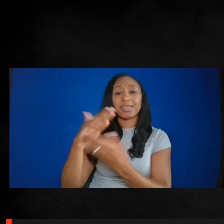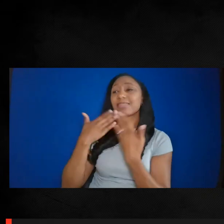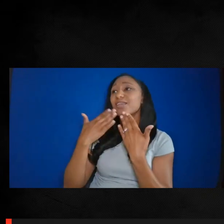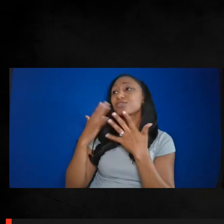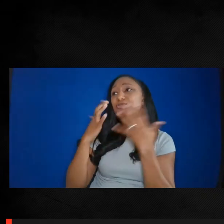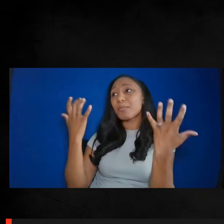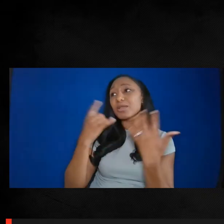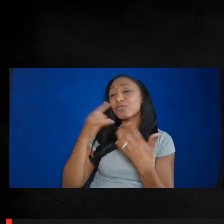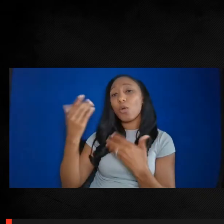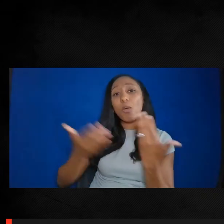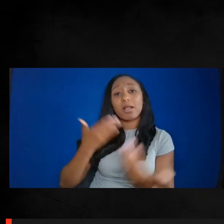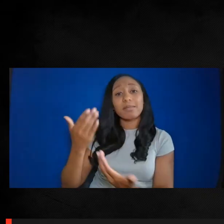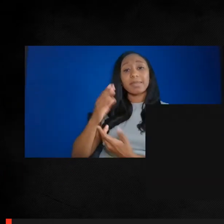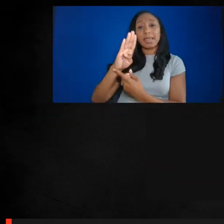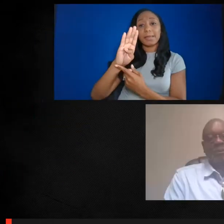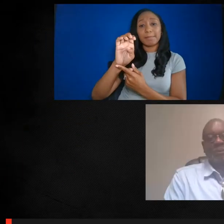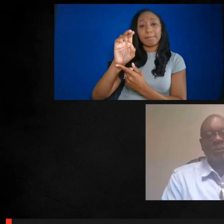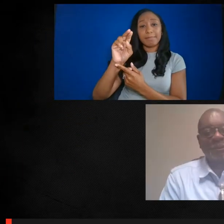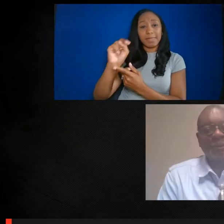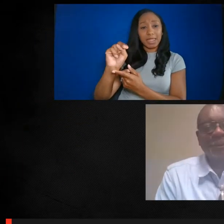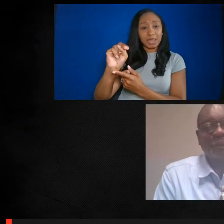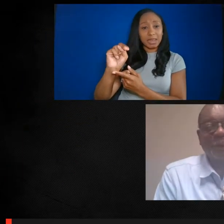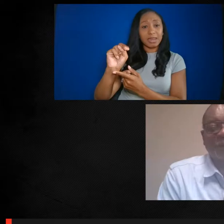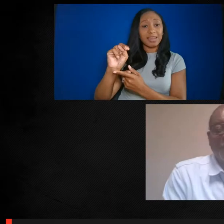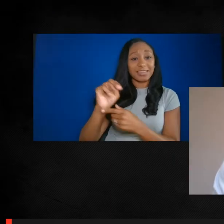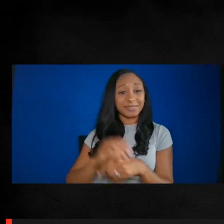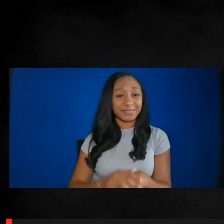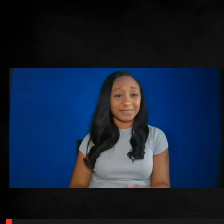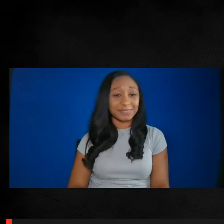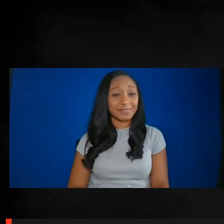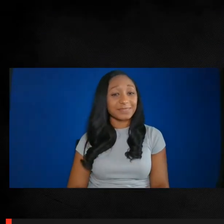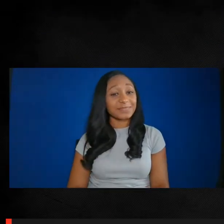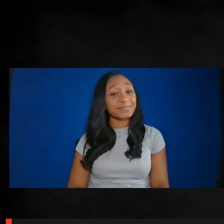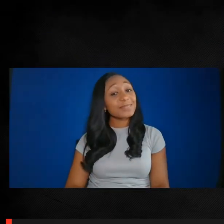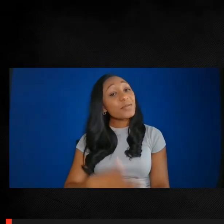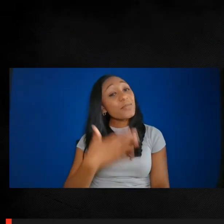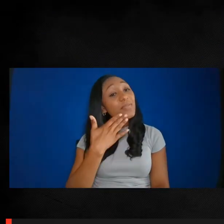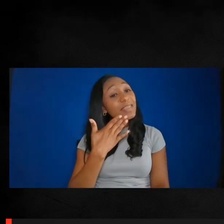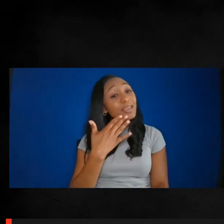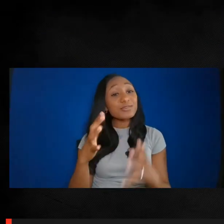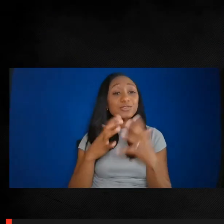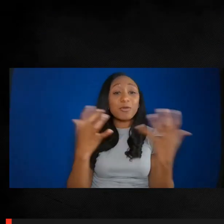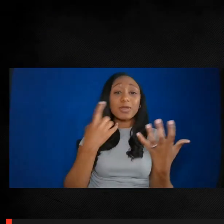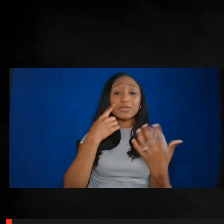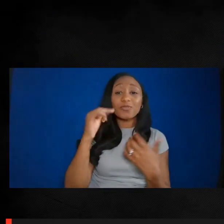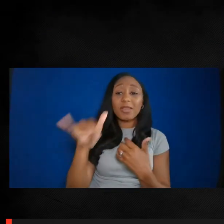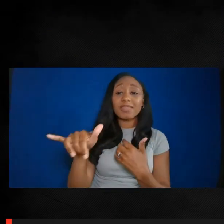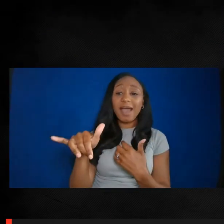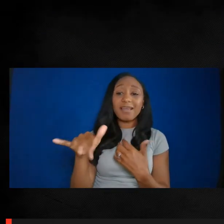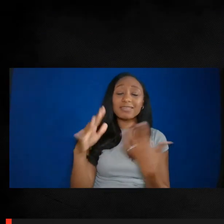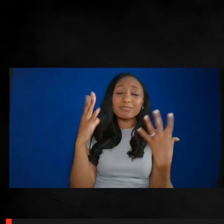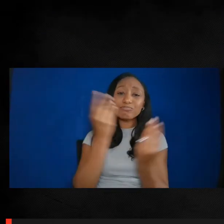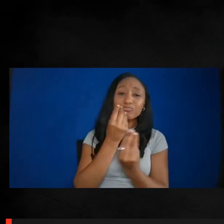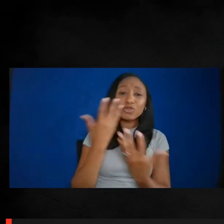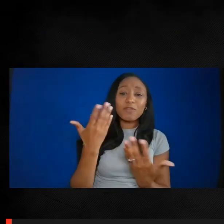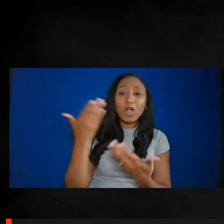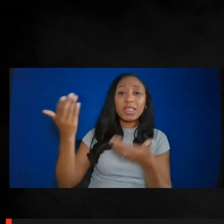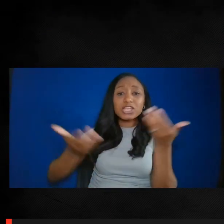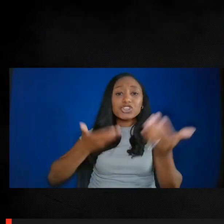Jr.: Well, thank you, Bert, for that warm introduction and